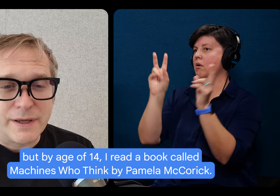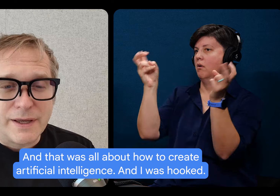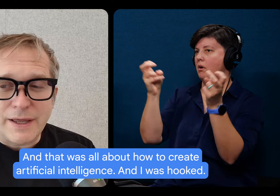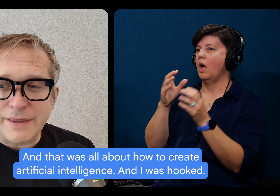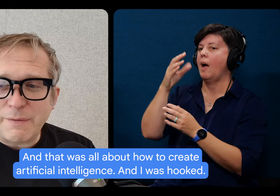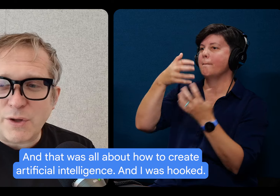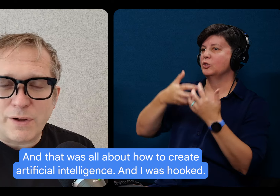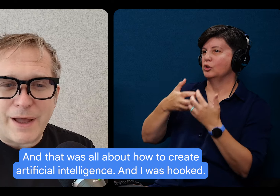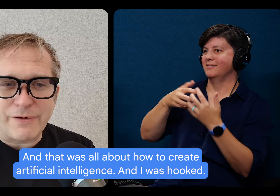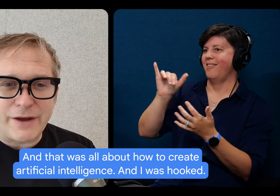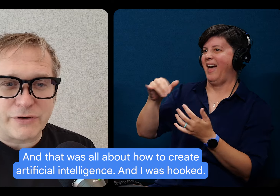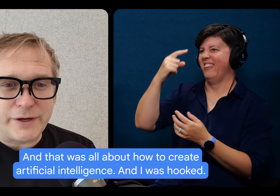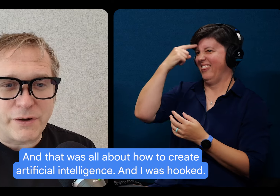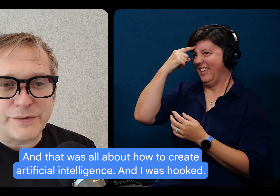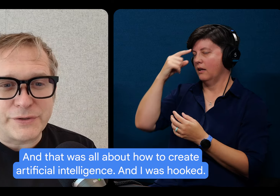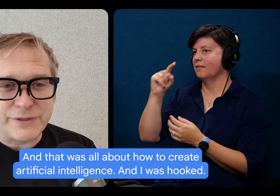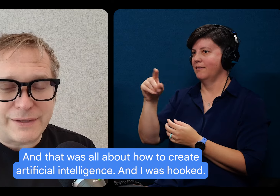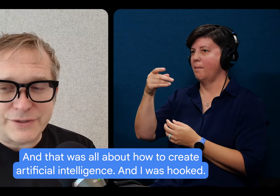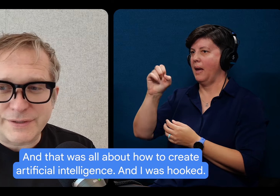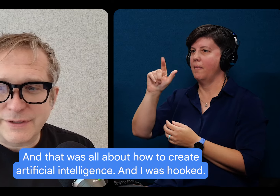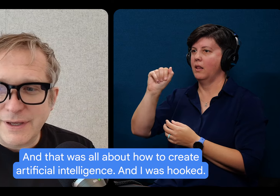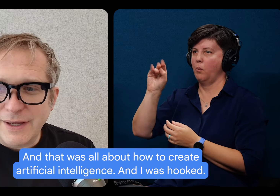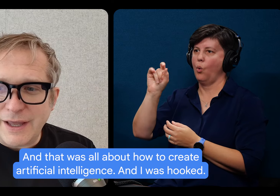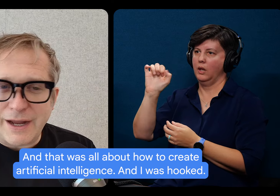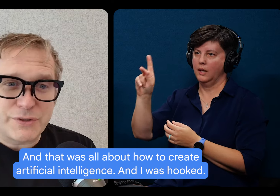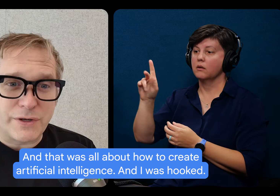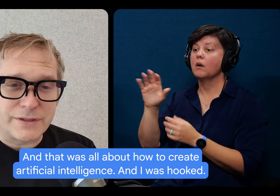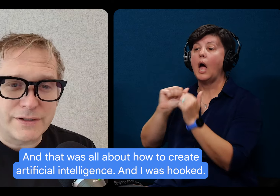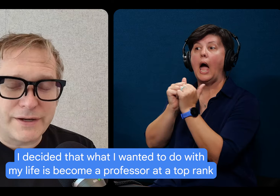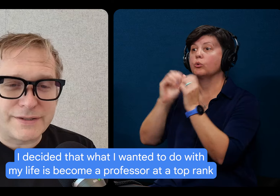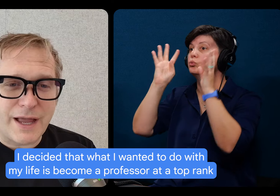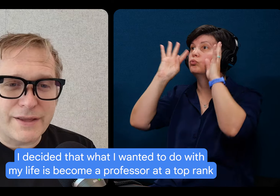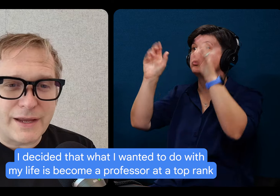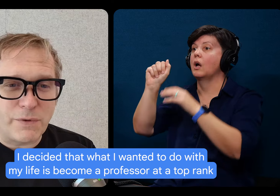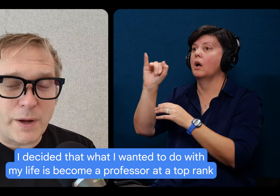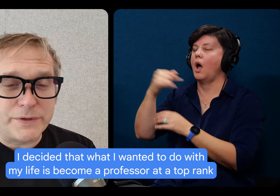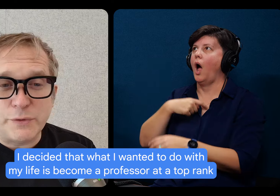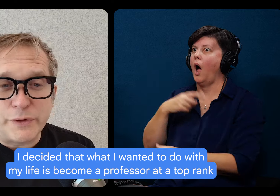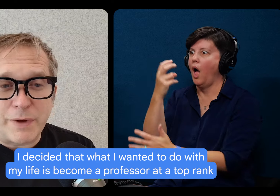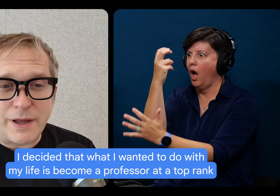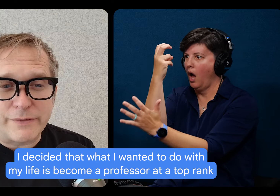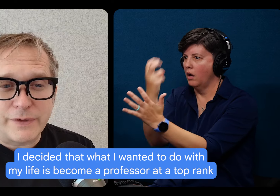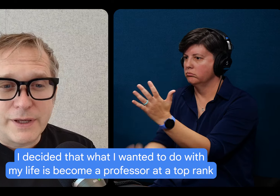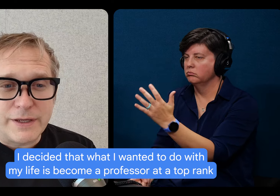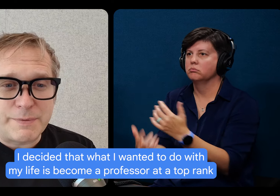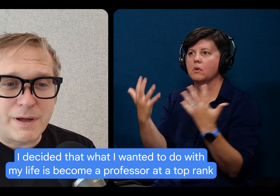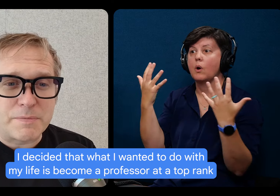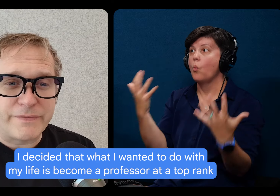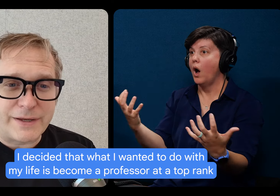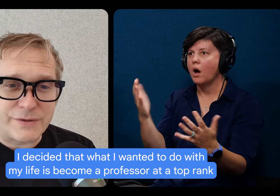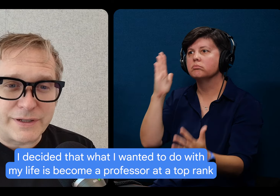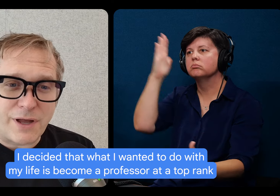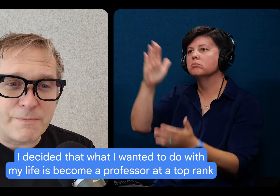And that was all about how to create artificial intelligence, and I was hooked. I decided that what I wanted to do with my life is